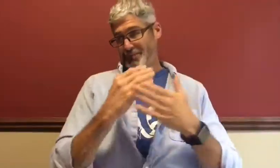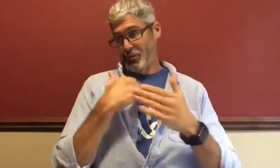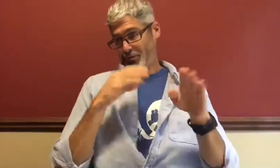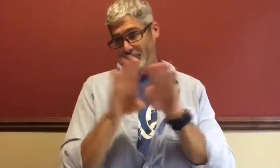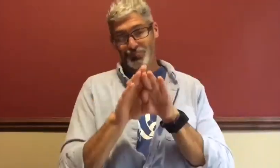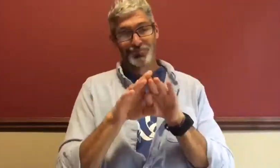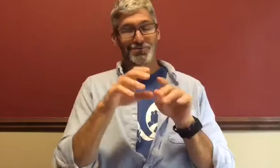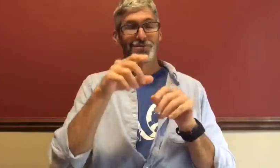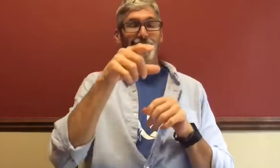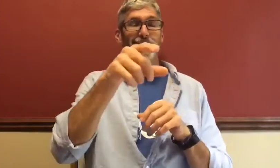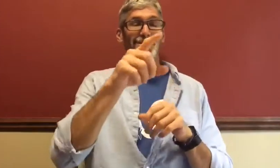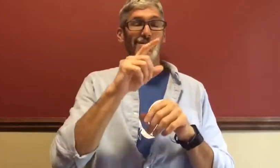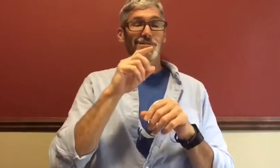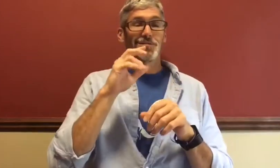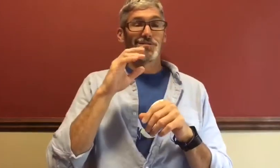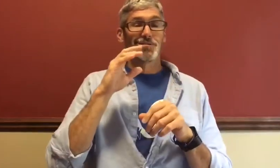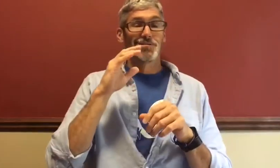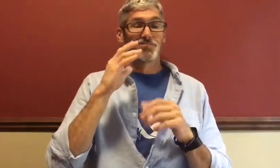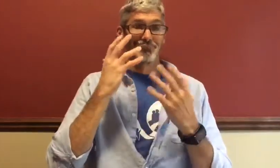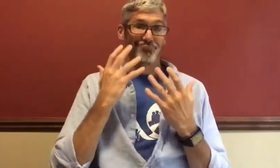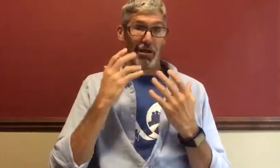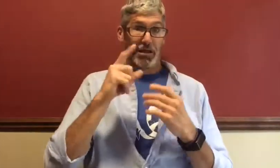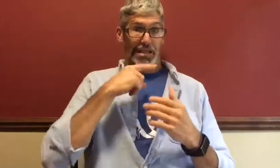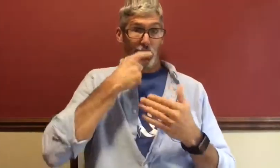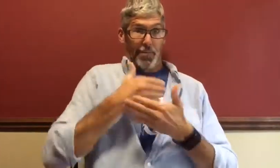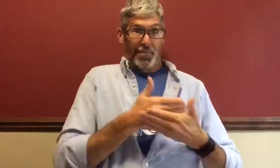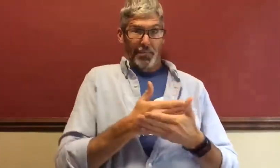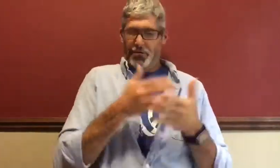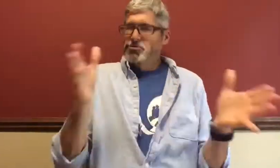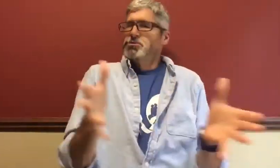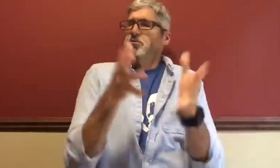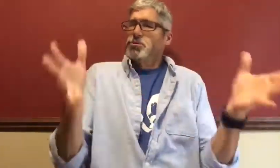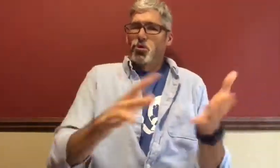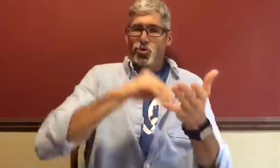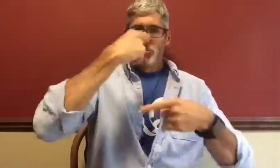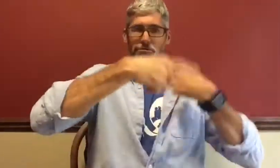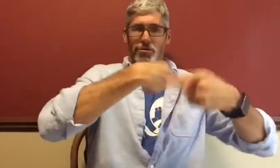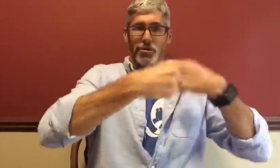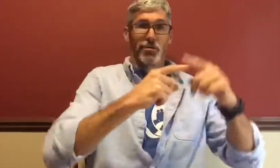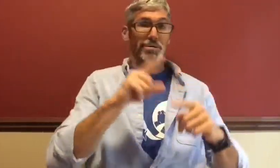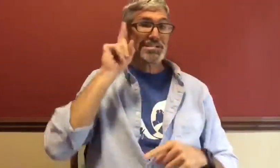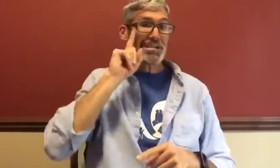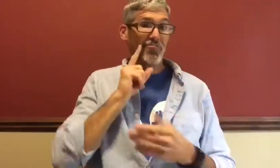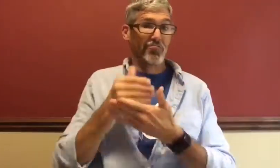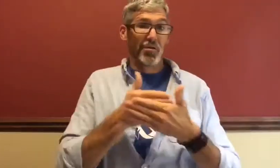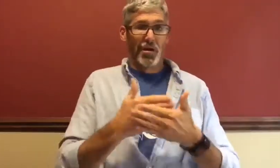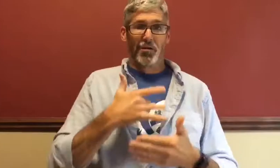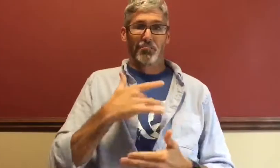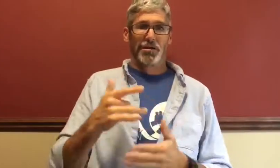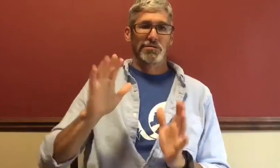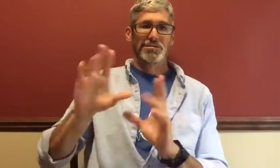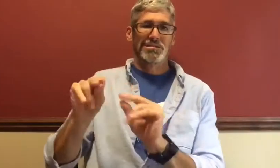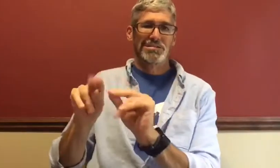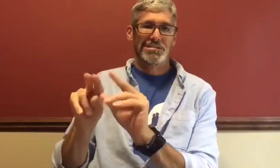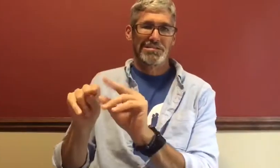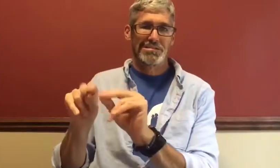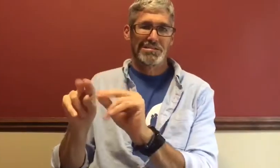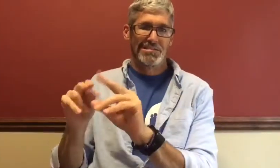Now, last parting thought before I close. Hearing babies are consistently encouraged to learn sign language, whereas deaf babies are strongly